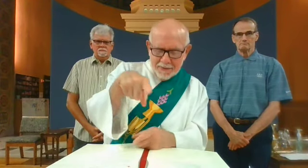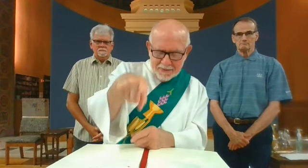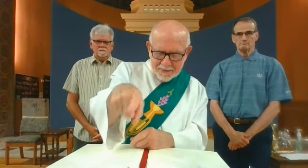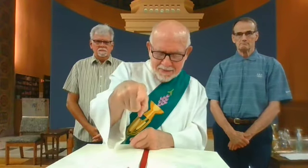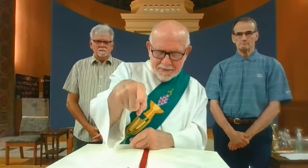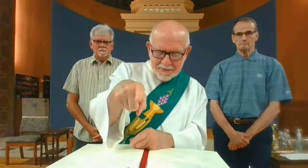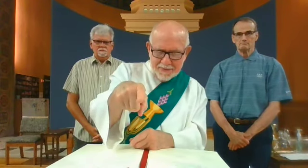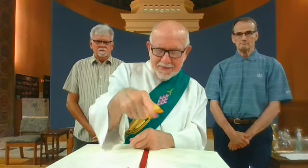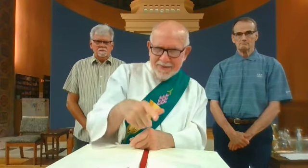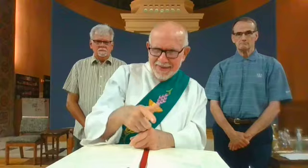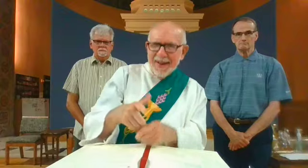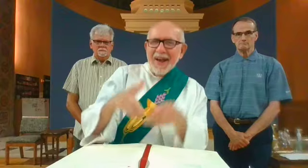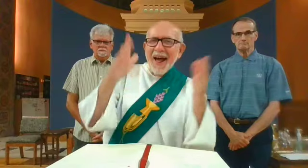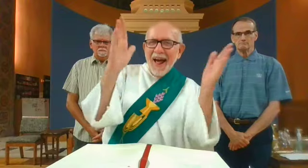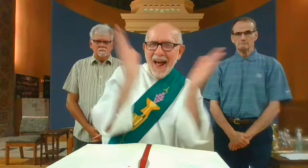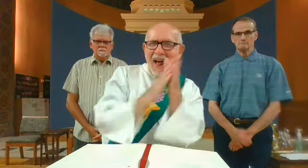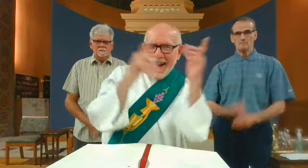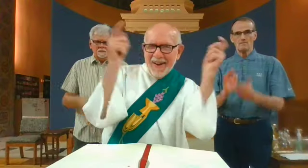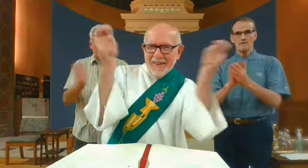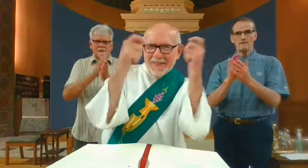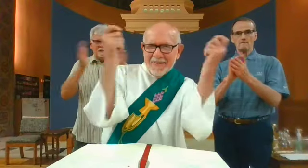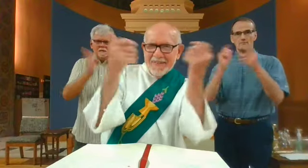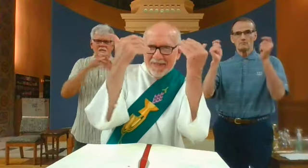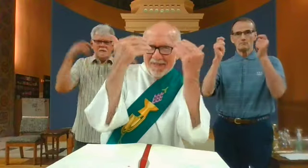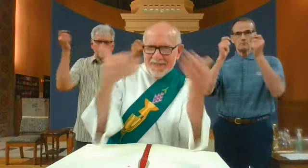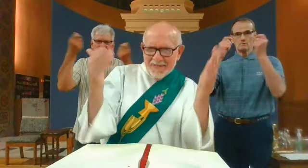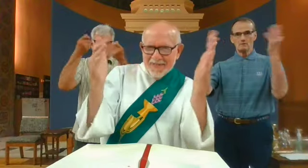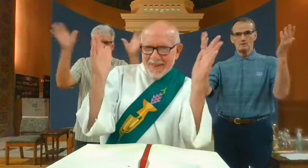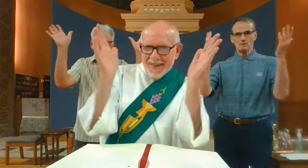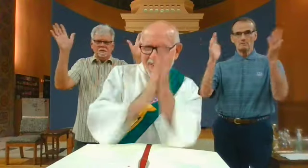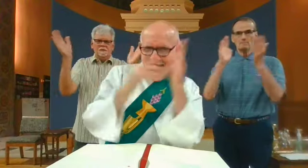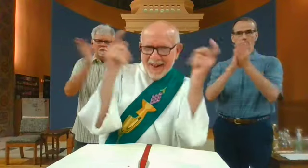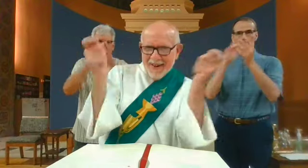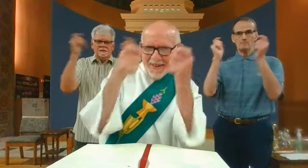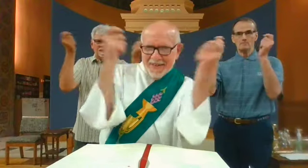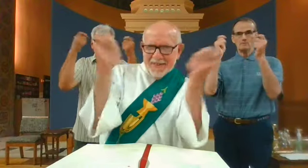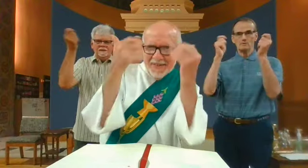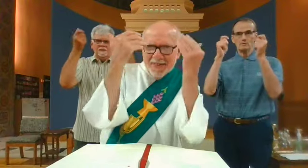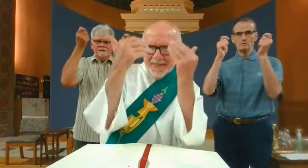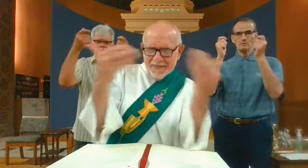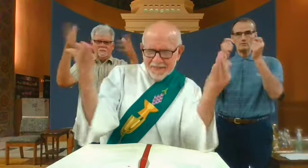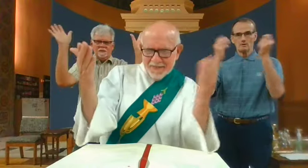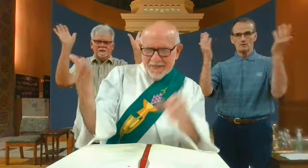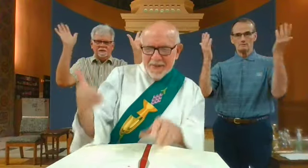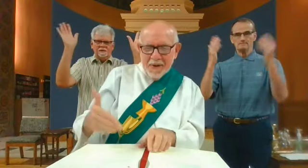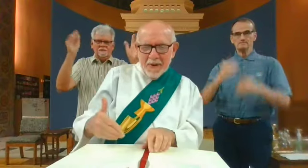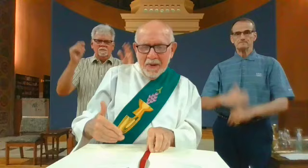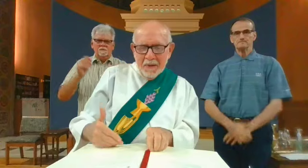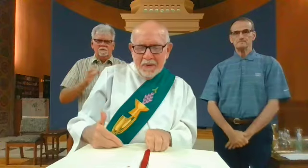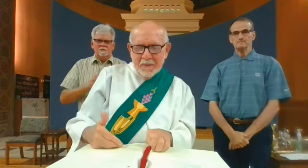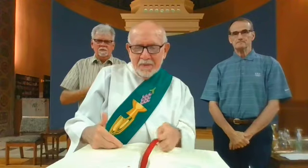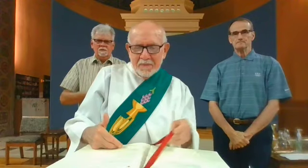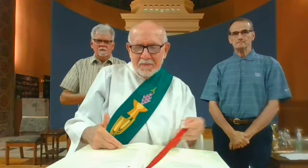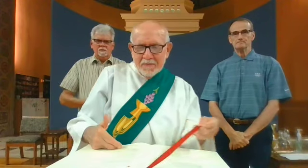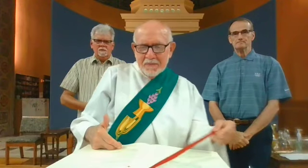And I in him Says the Lord Alleluia, Alleluia, Alleluia,